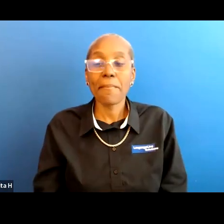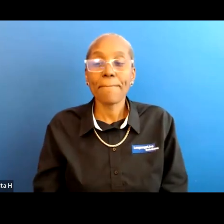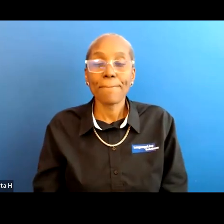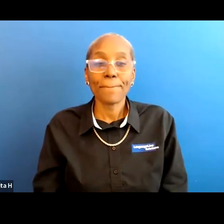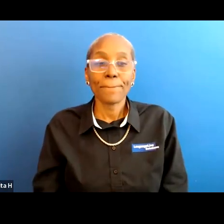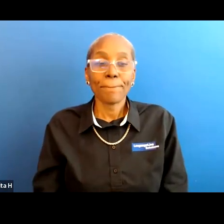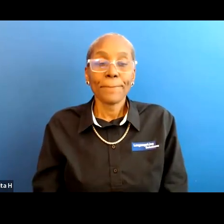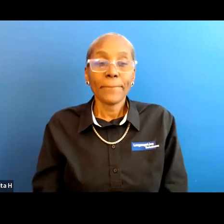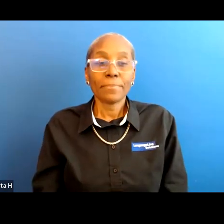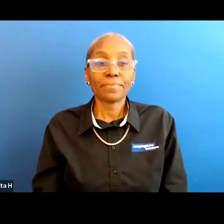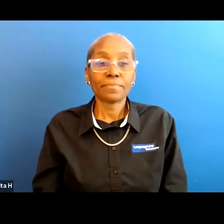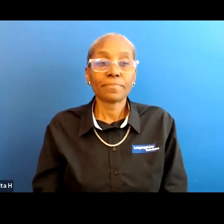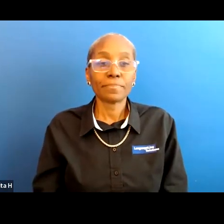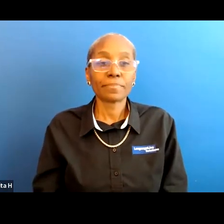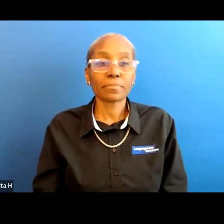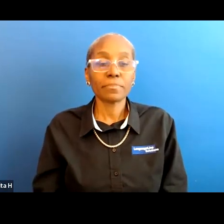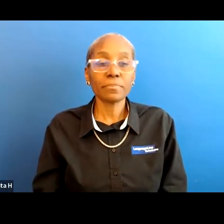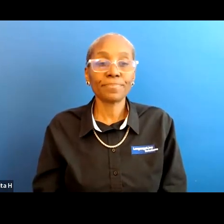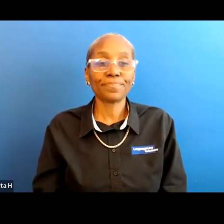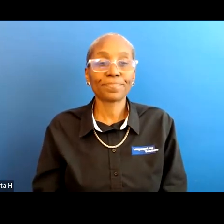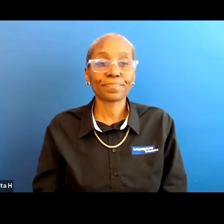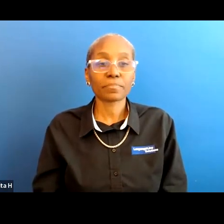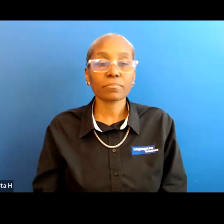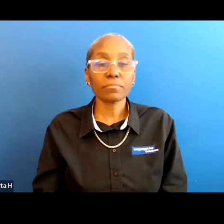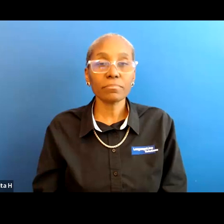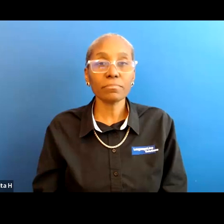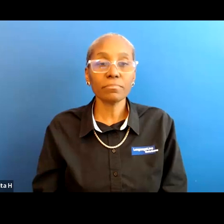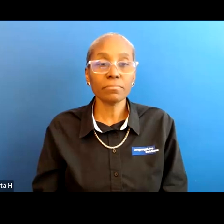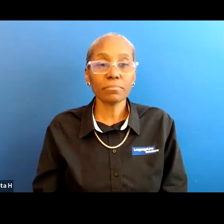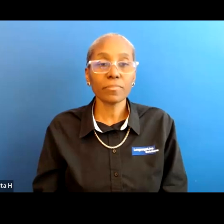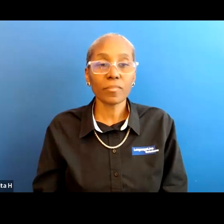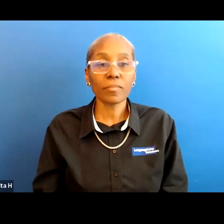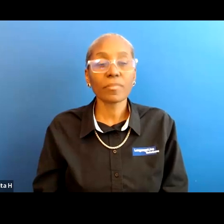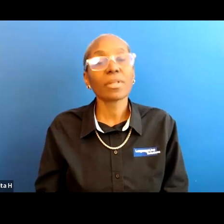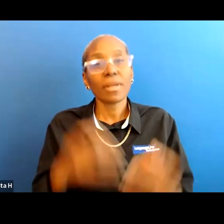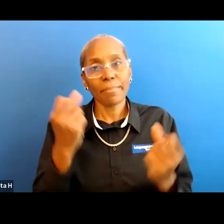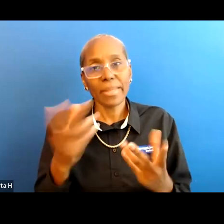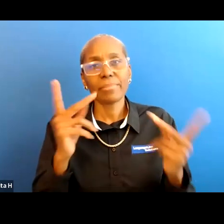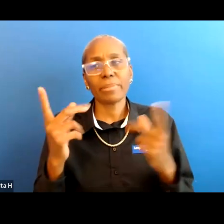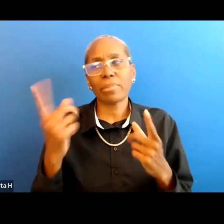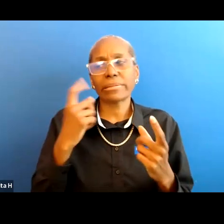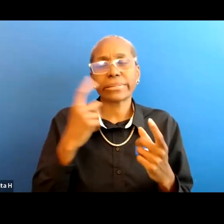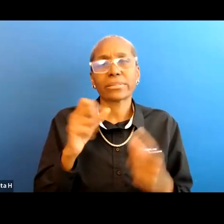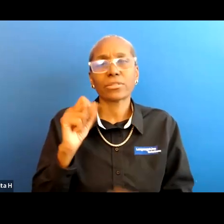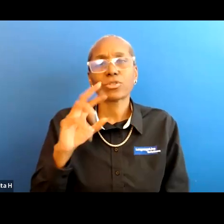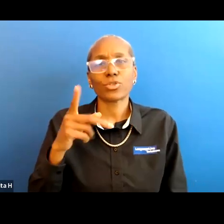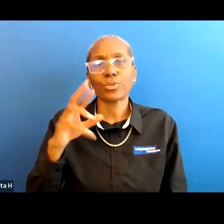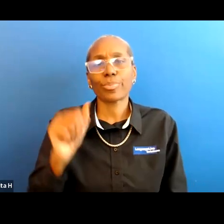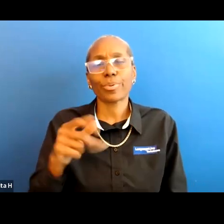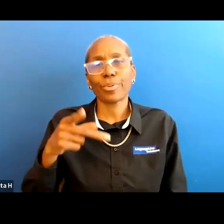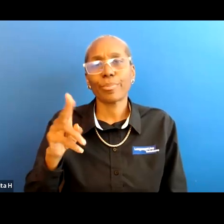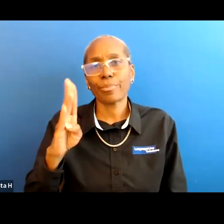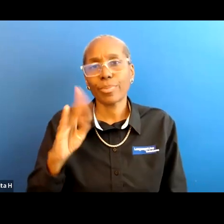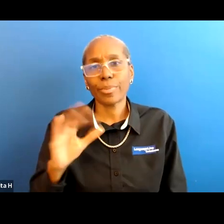there's oh there's another question about the suprapubic tube so a lot of people are are getting this question about the